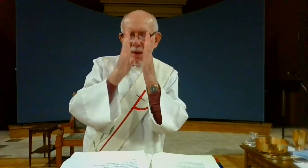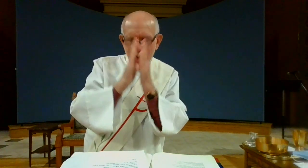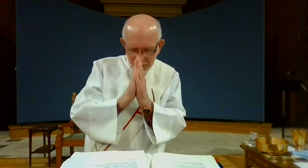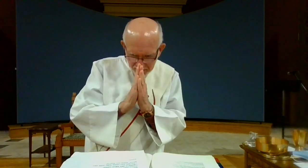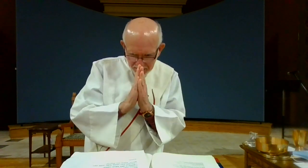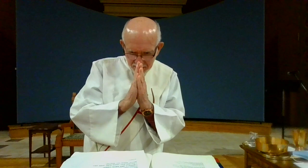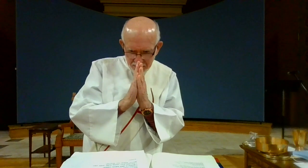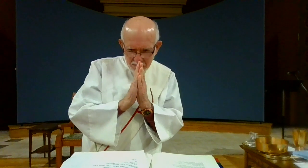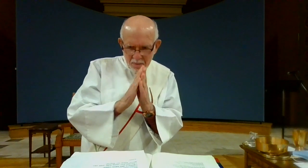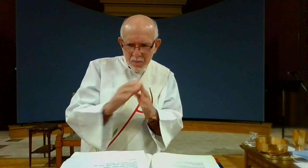Amen